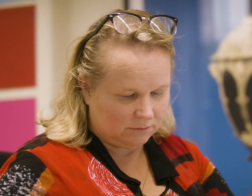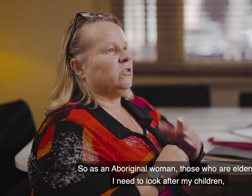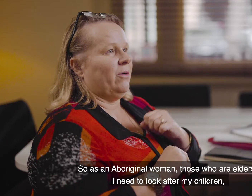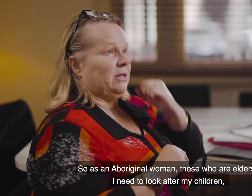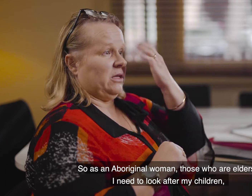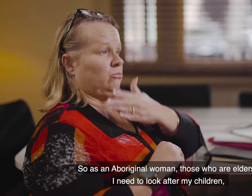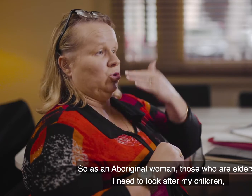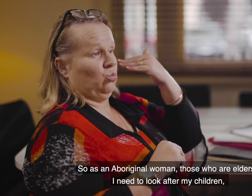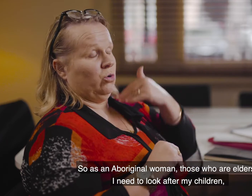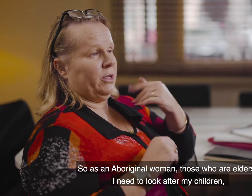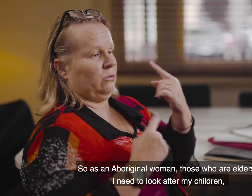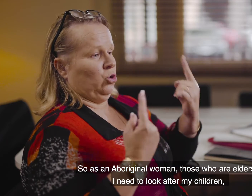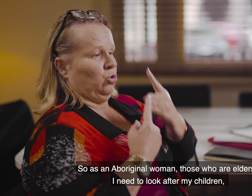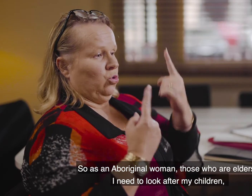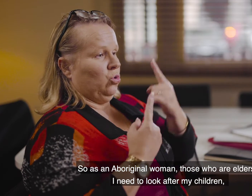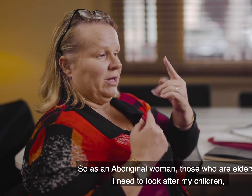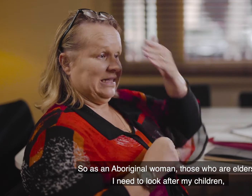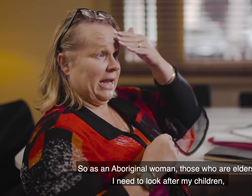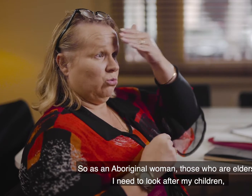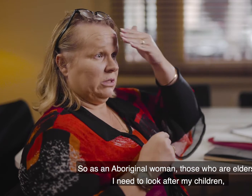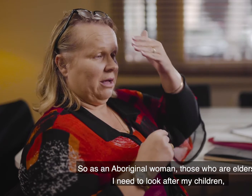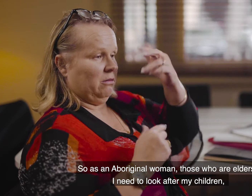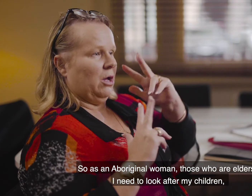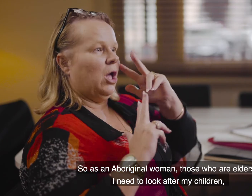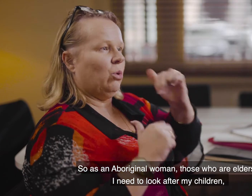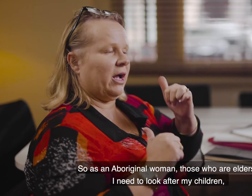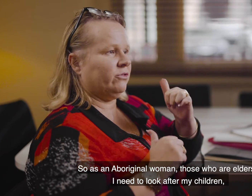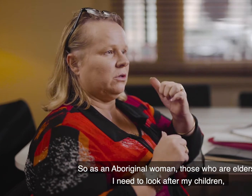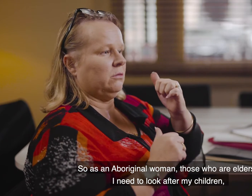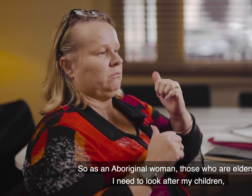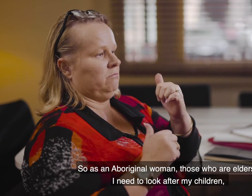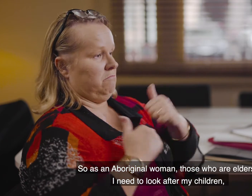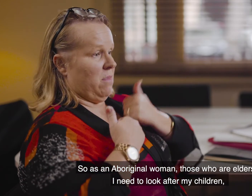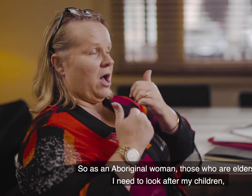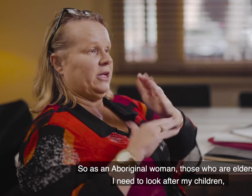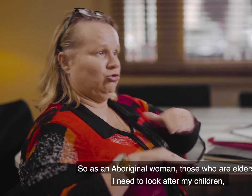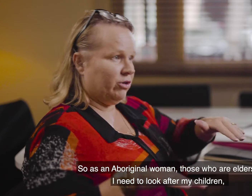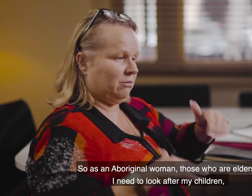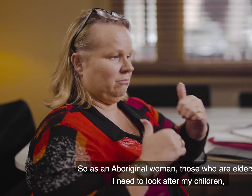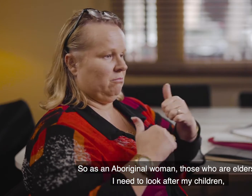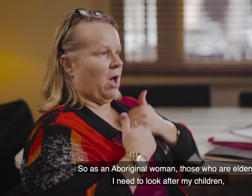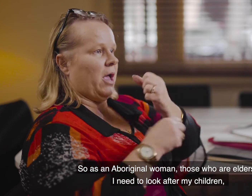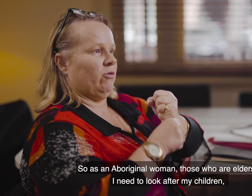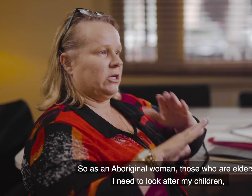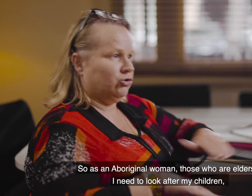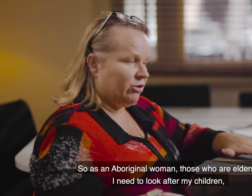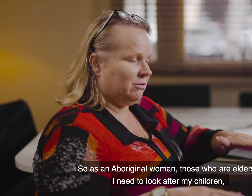So, as an Aboriginal woman, those who are elders, I need to look after my children,